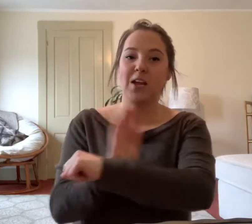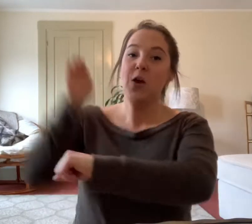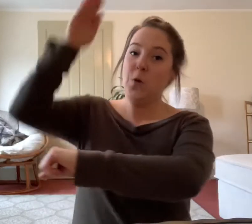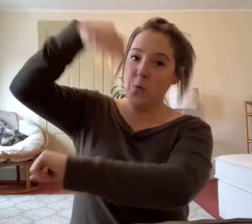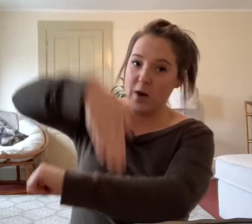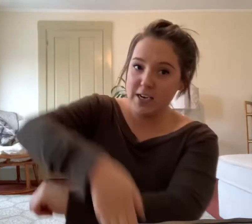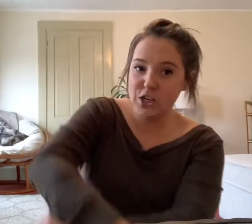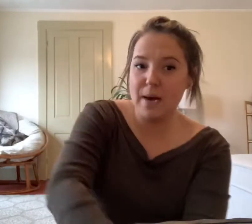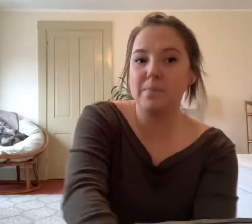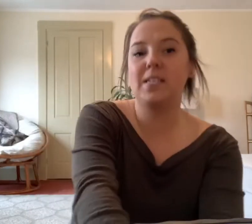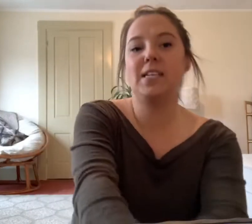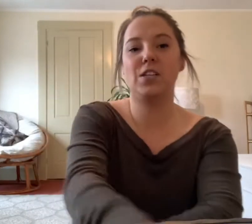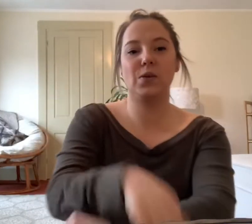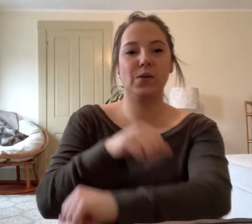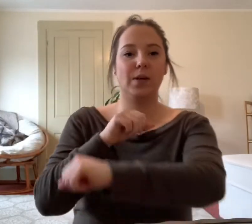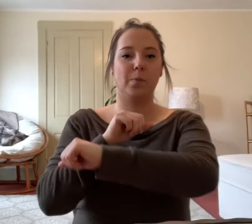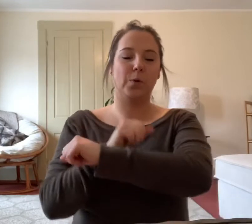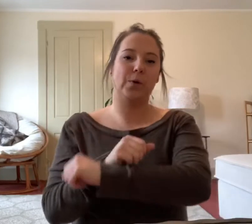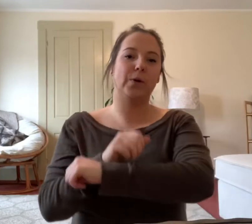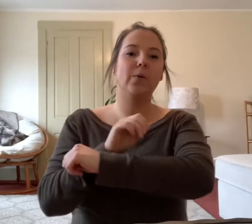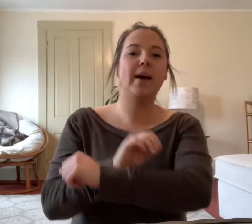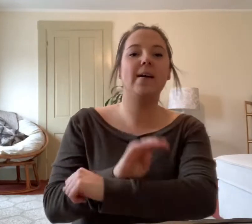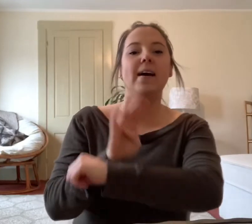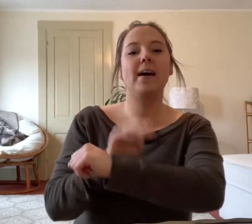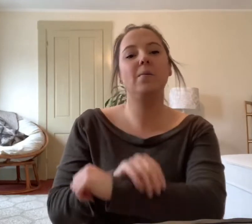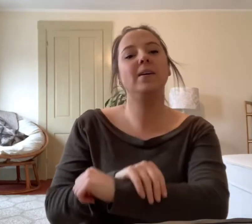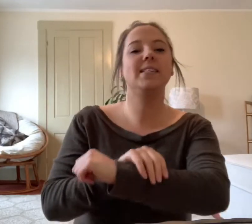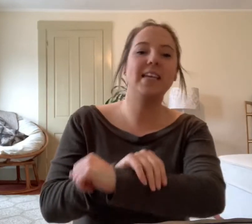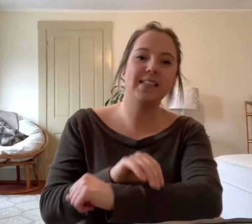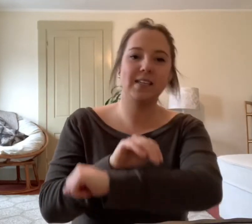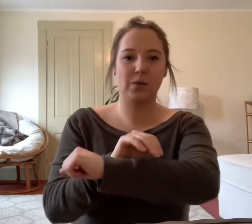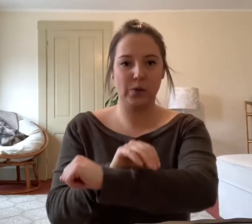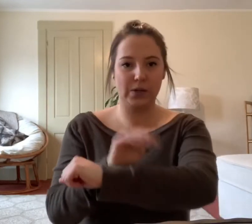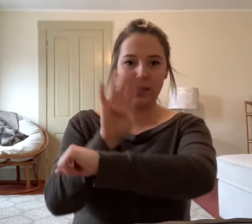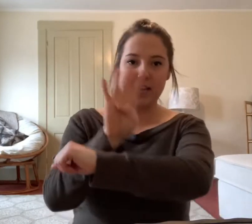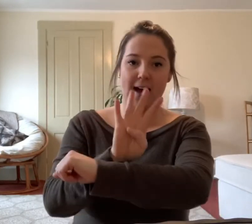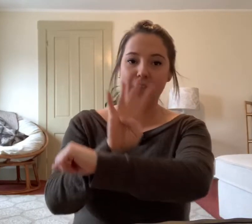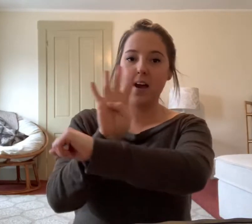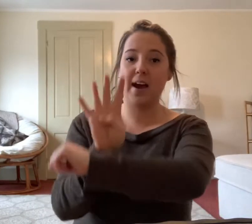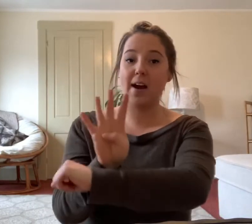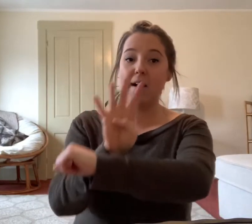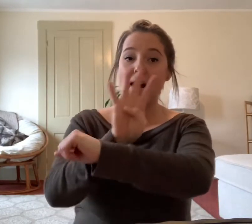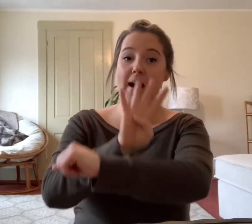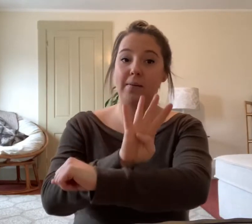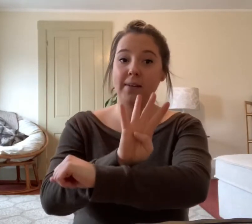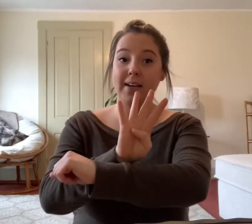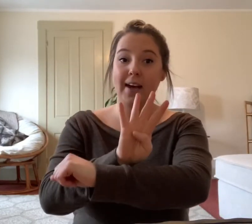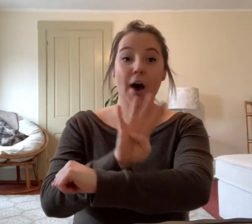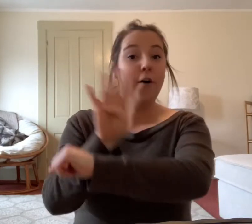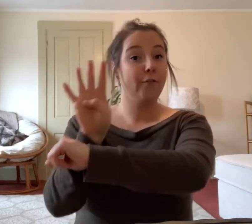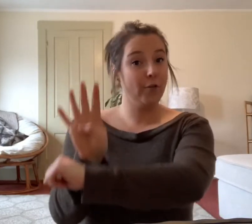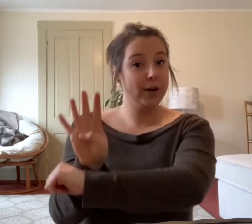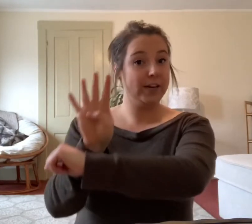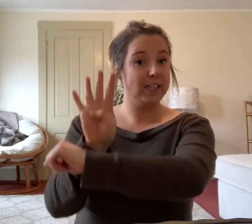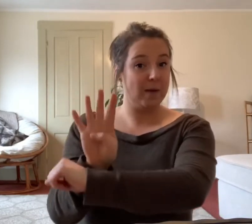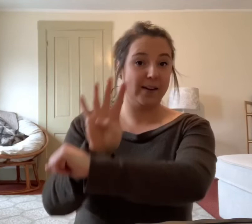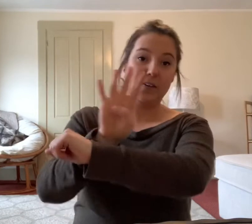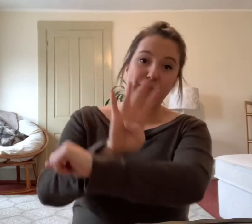One jumped into the pool where it was nice and cool. Now there are four green speckled